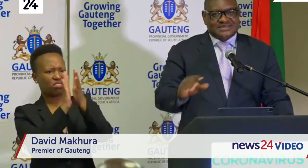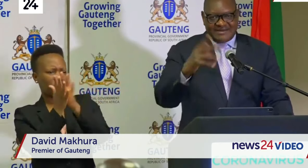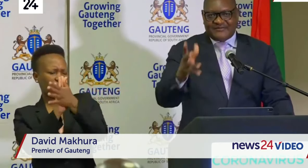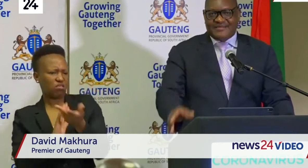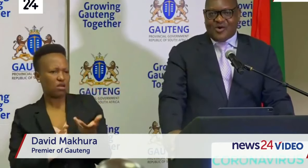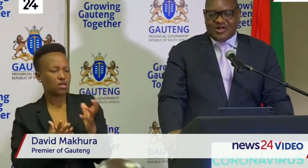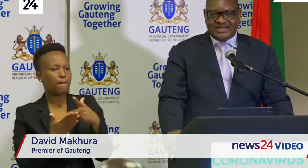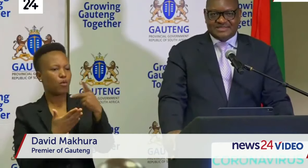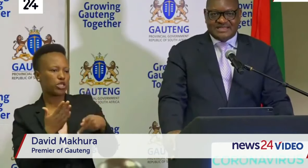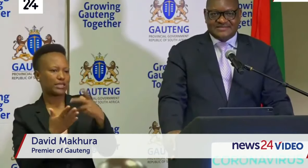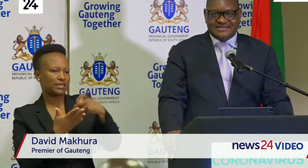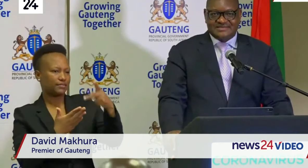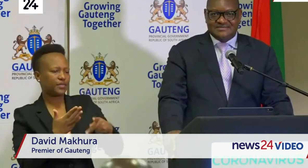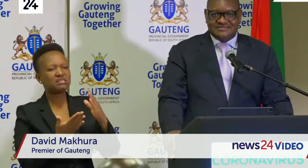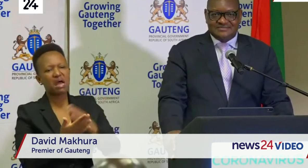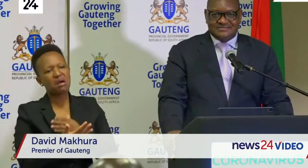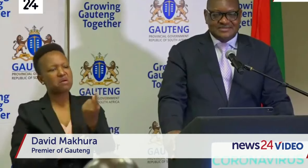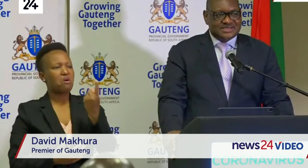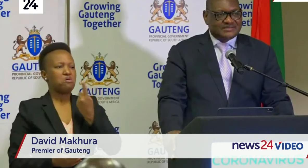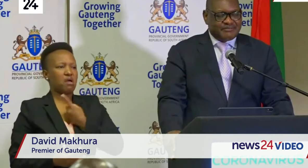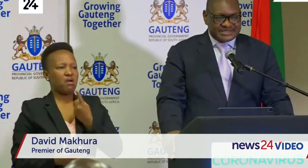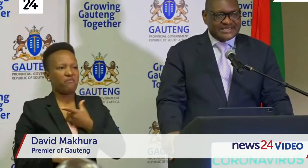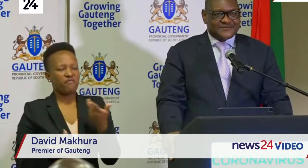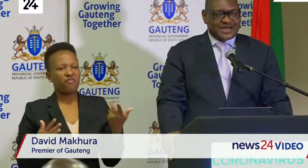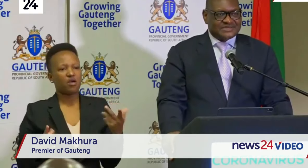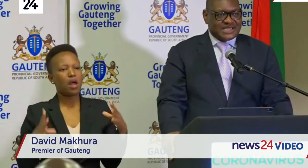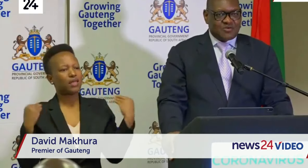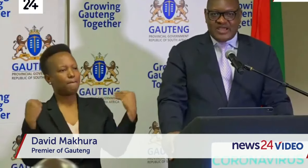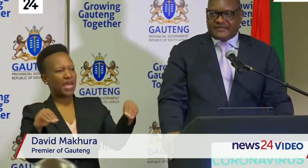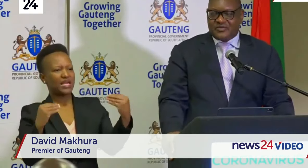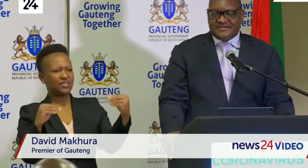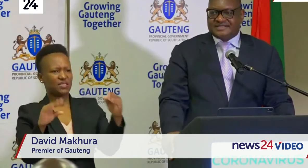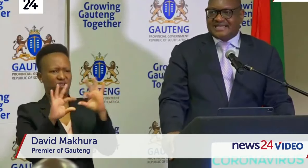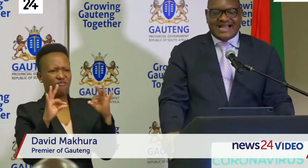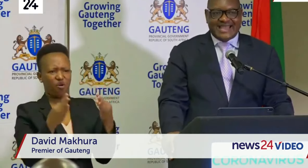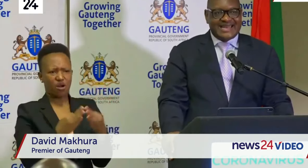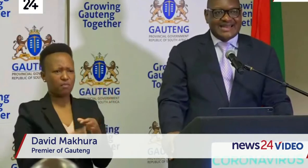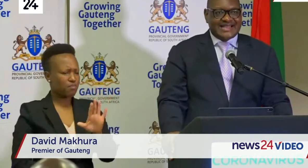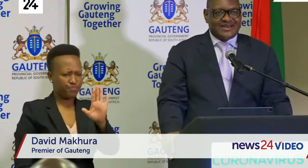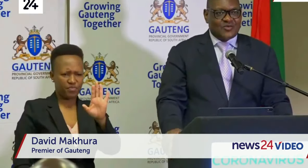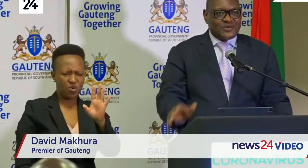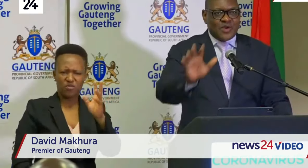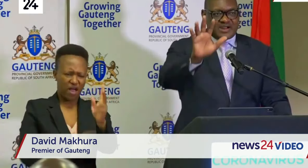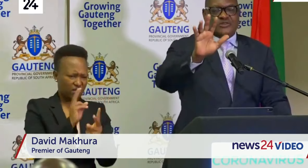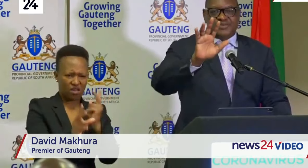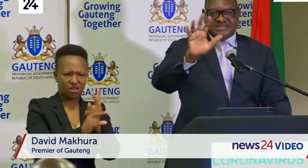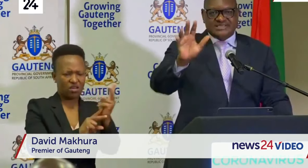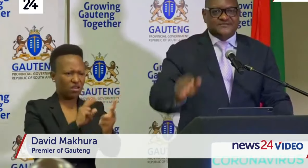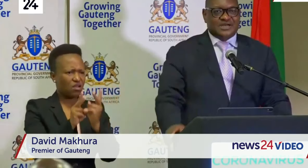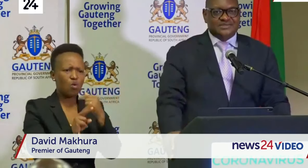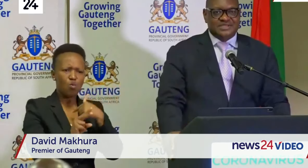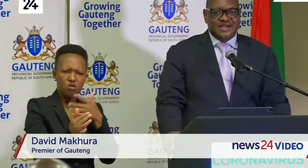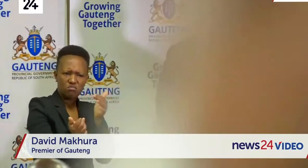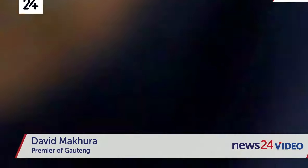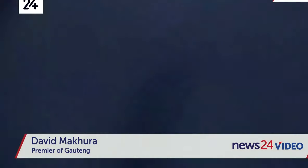some of them call themselves business forums. And we have said again and again, we work with business